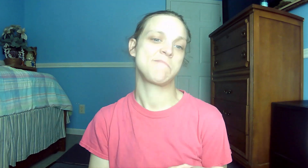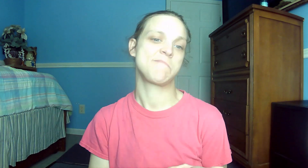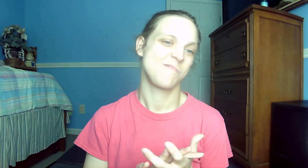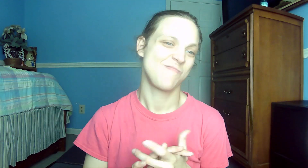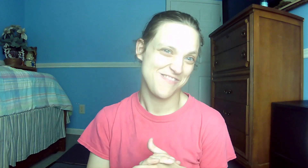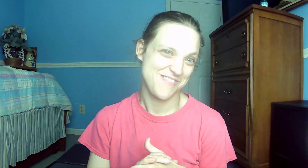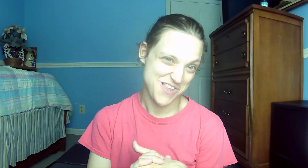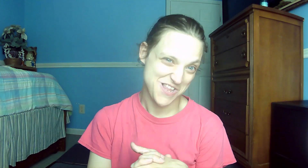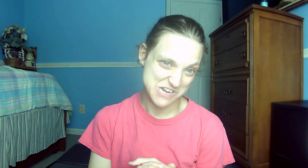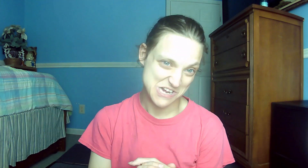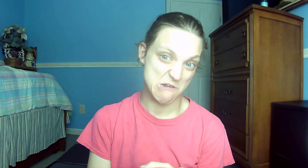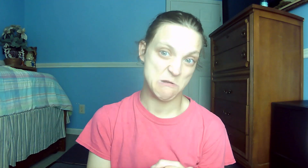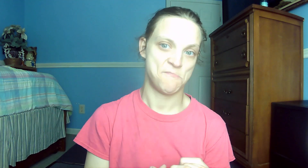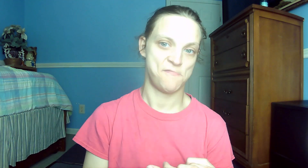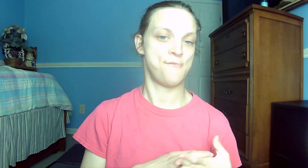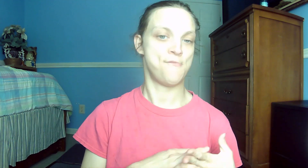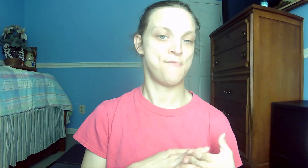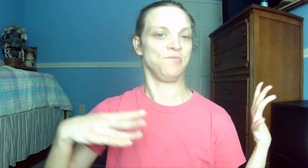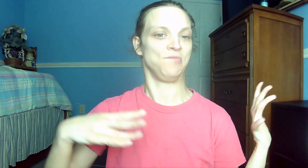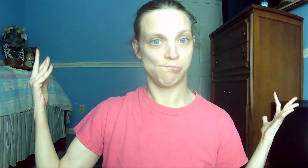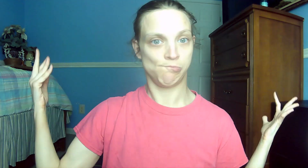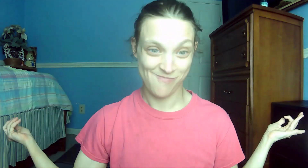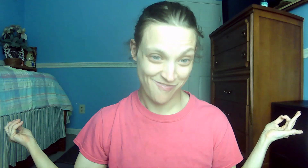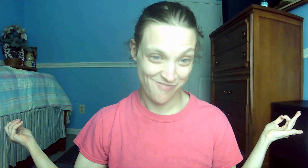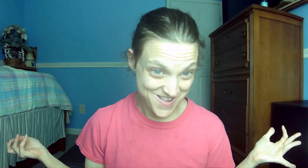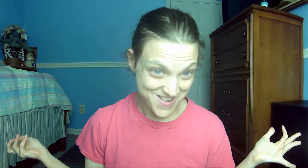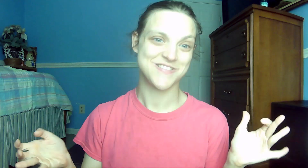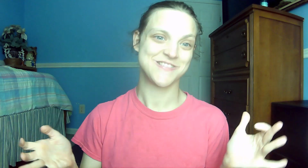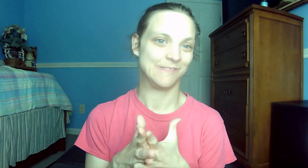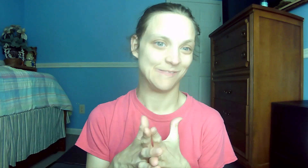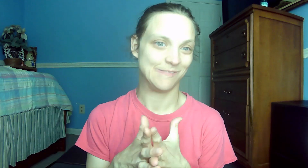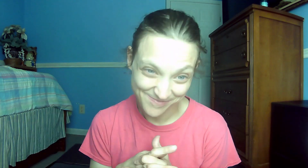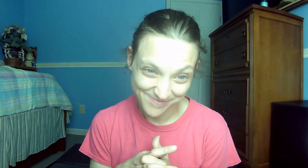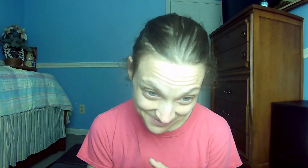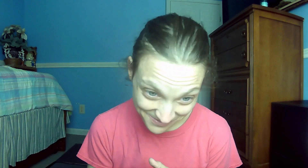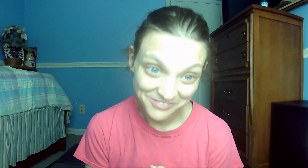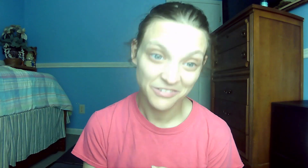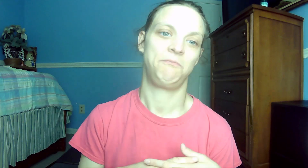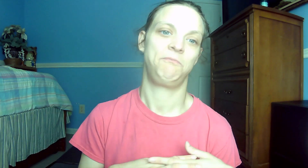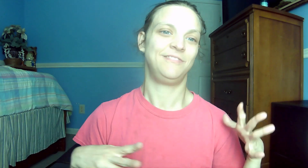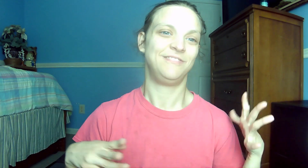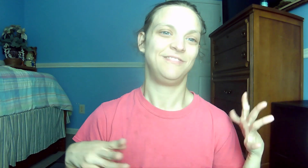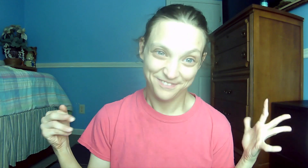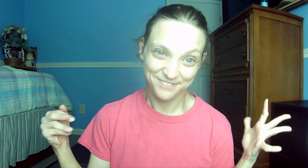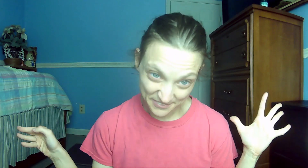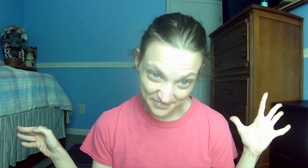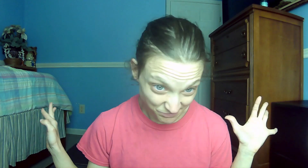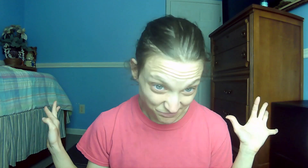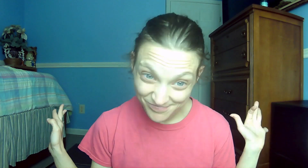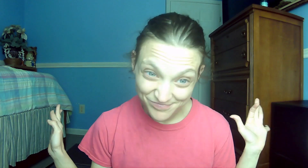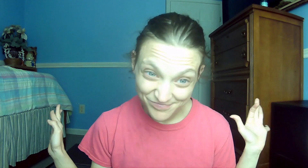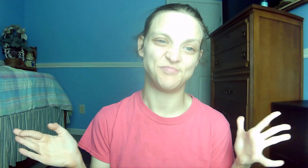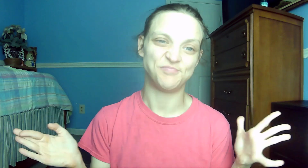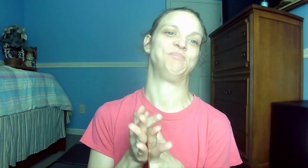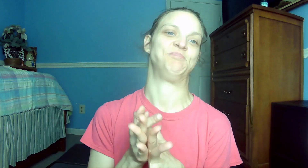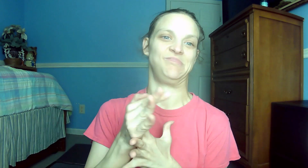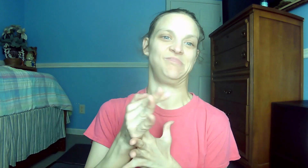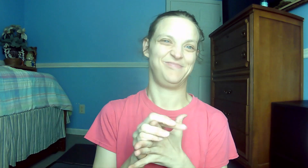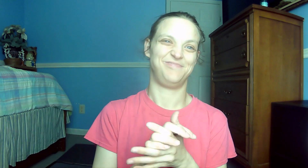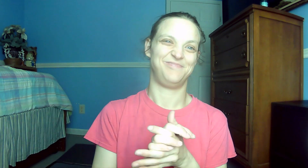John 1.1 In the beginning was the Word, and the Word was with God, and the Word was God. 62. John